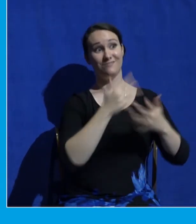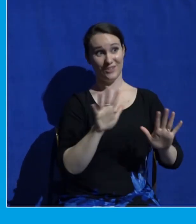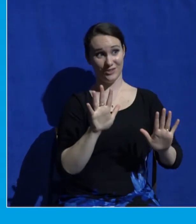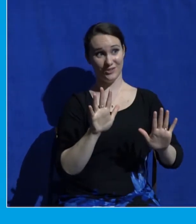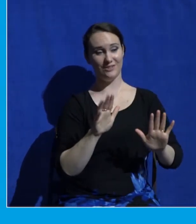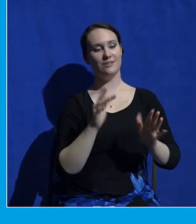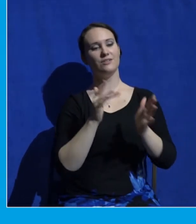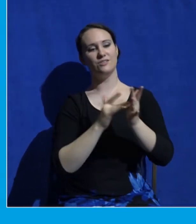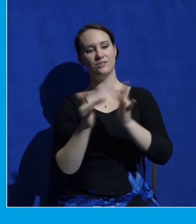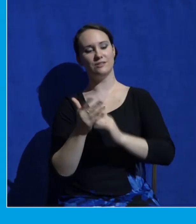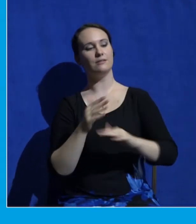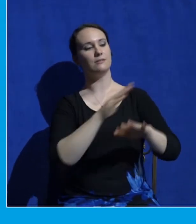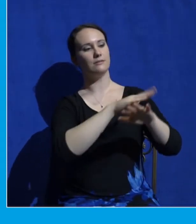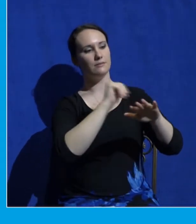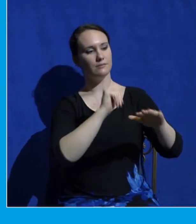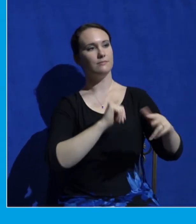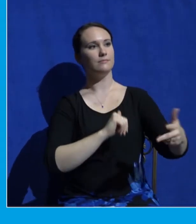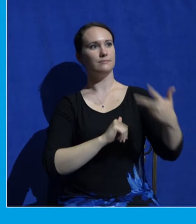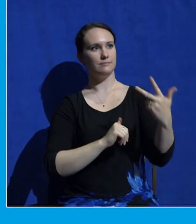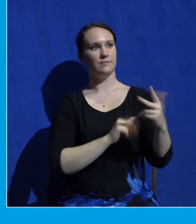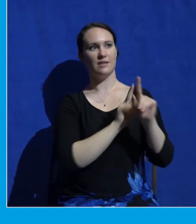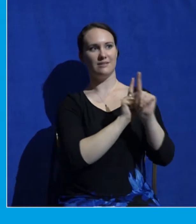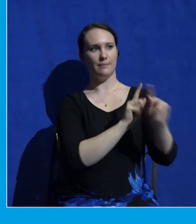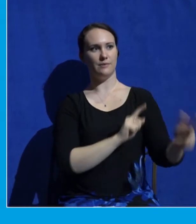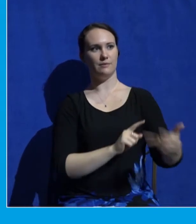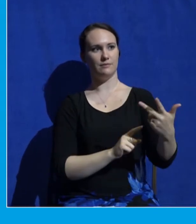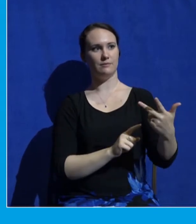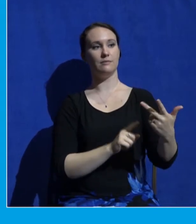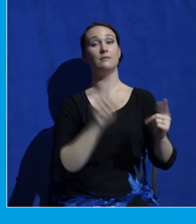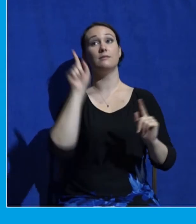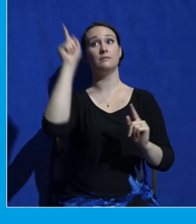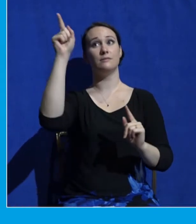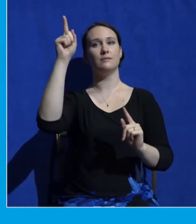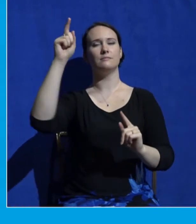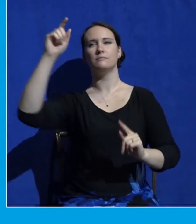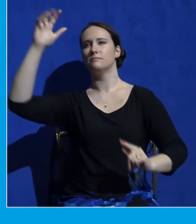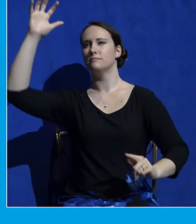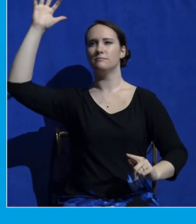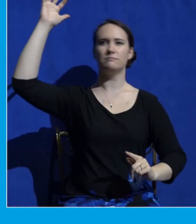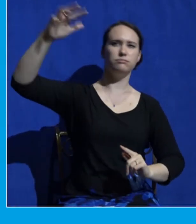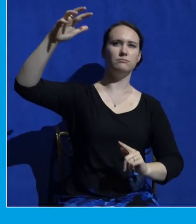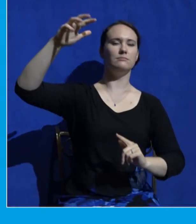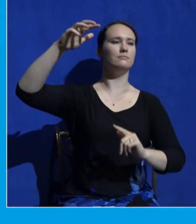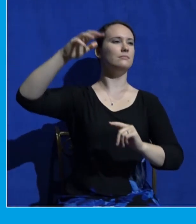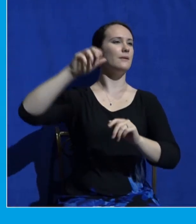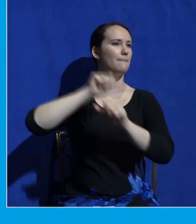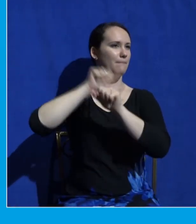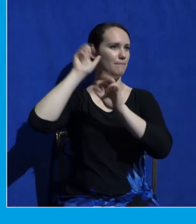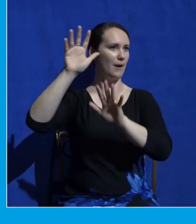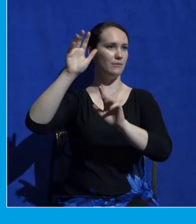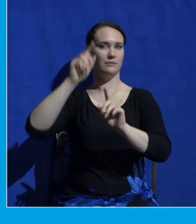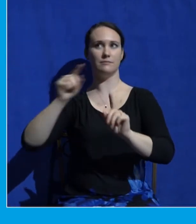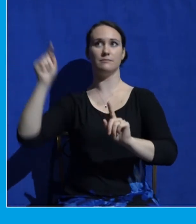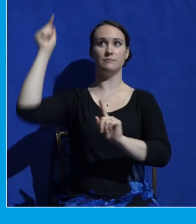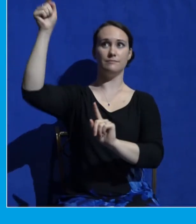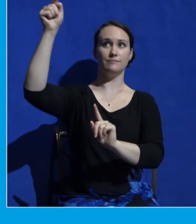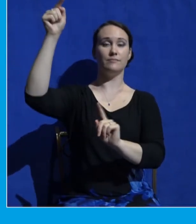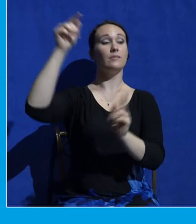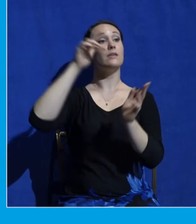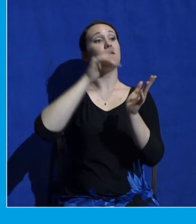high mountain where Jesus is transfigured. So